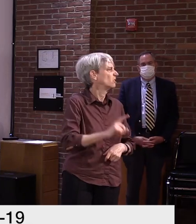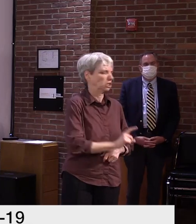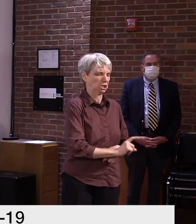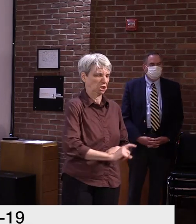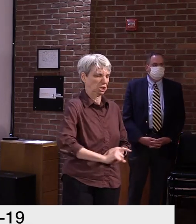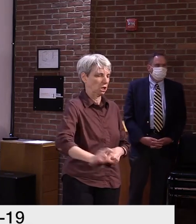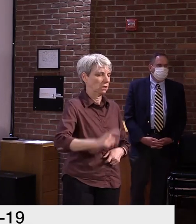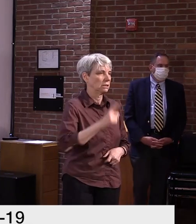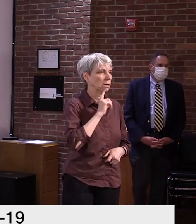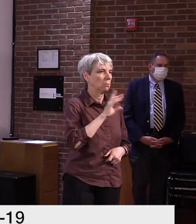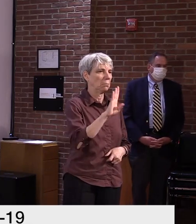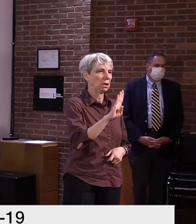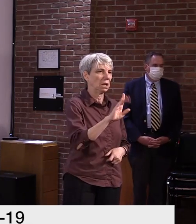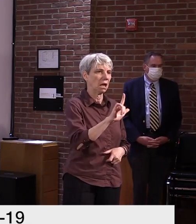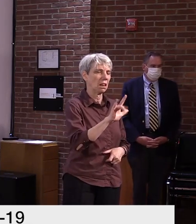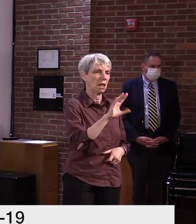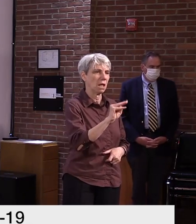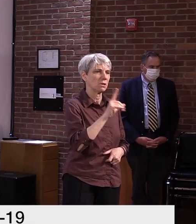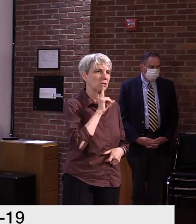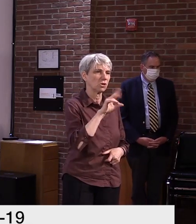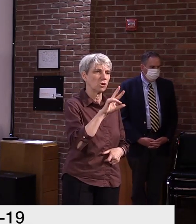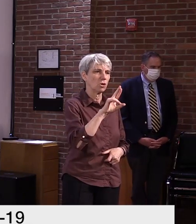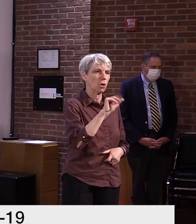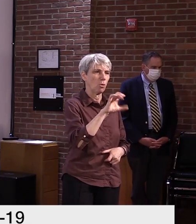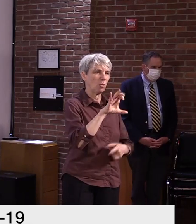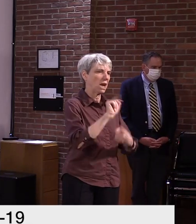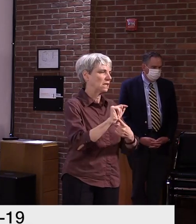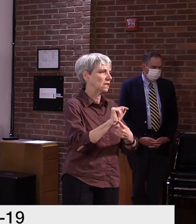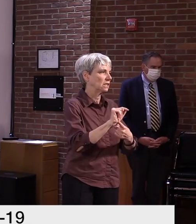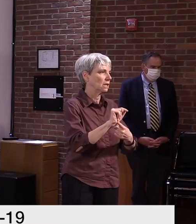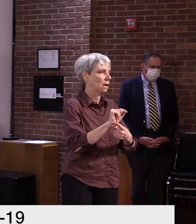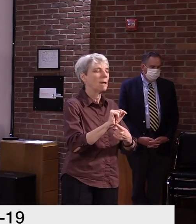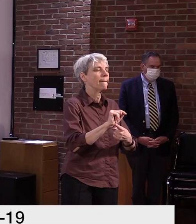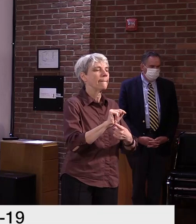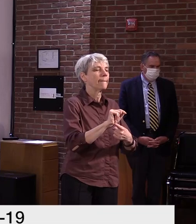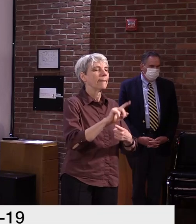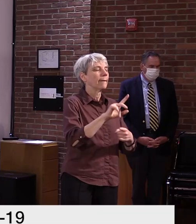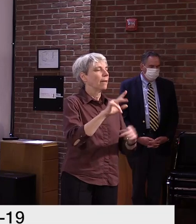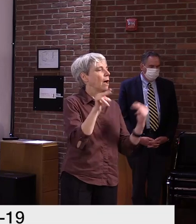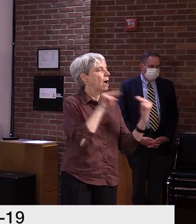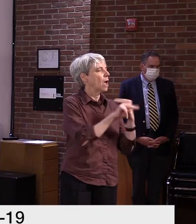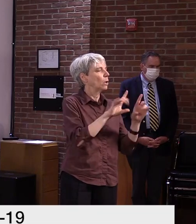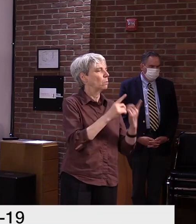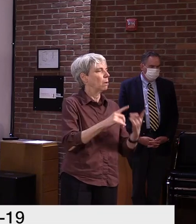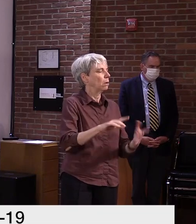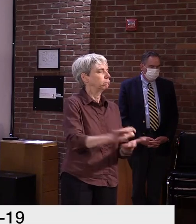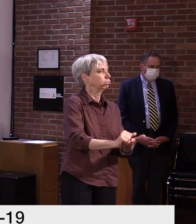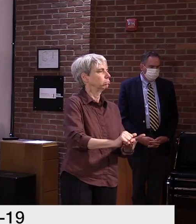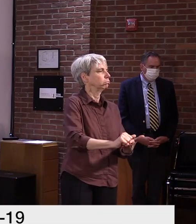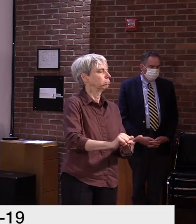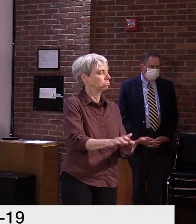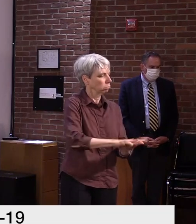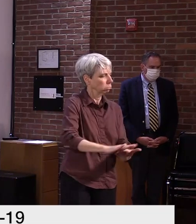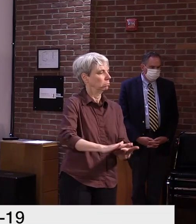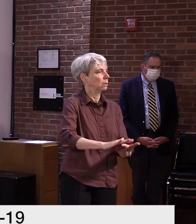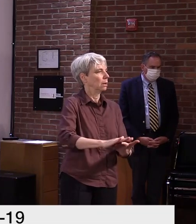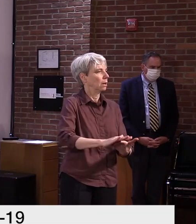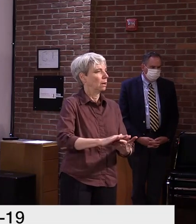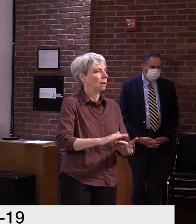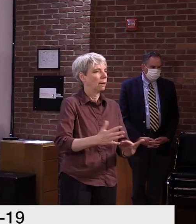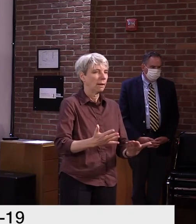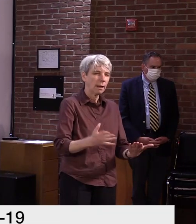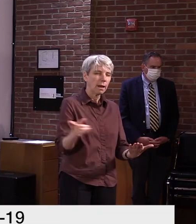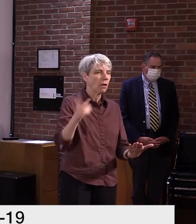direction to not remove graffiti that is not profane or grotesque or unsafe to traffic. Are you concerned that v-trans may be now